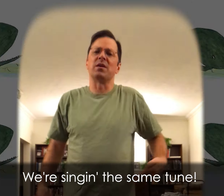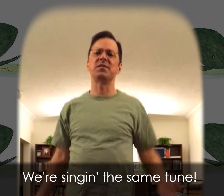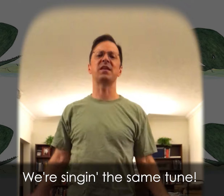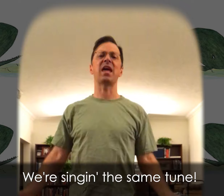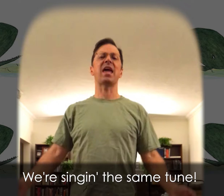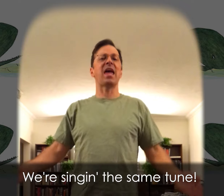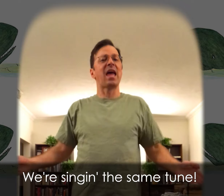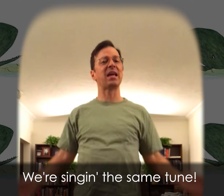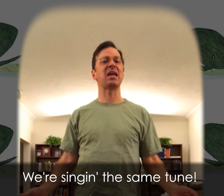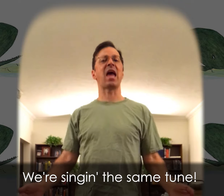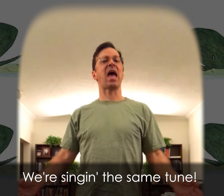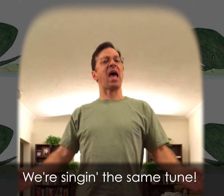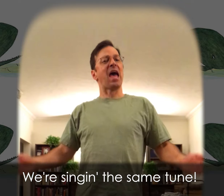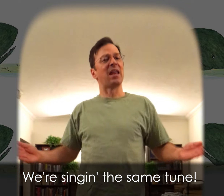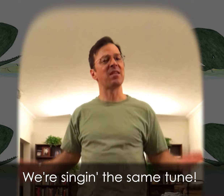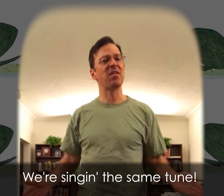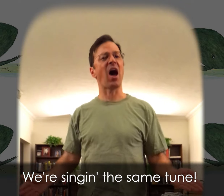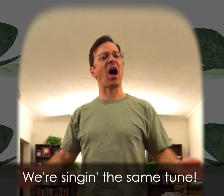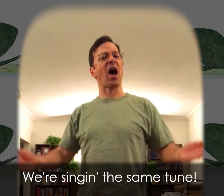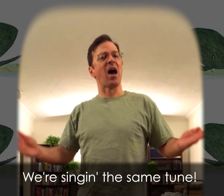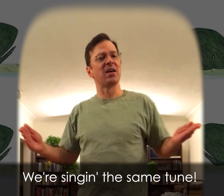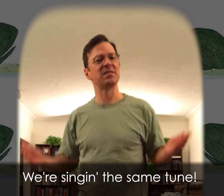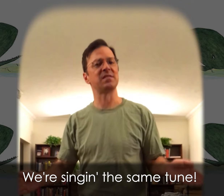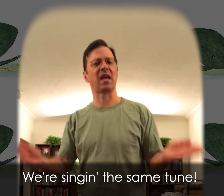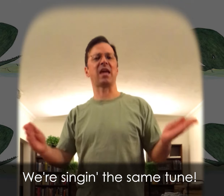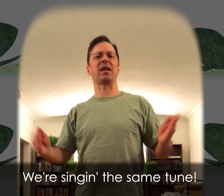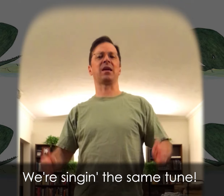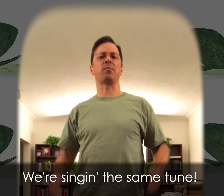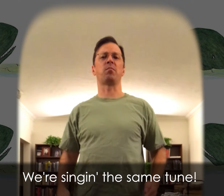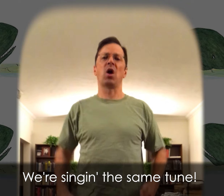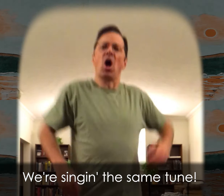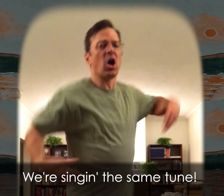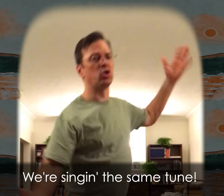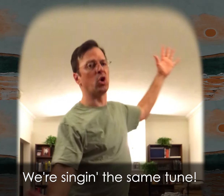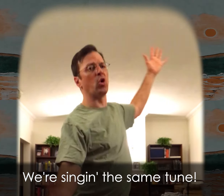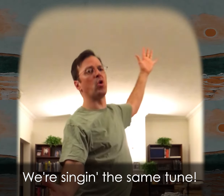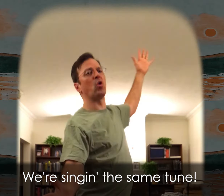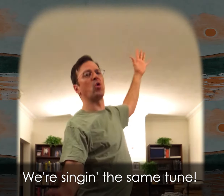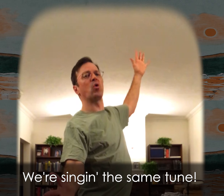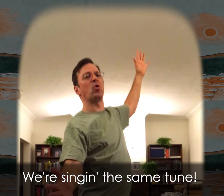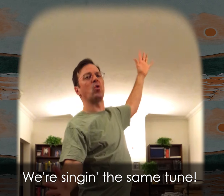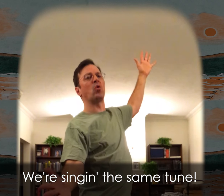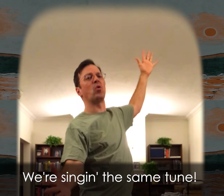We're singing the same tune